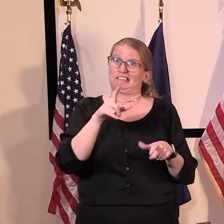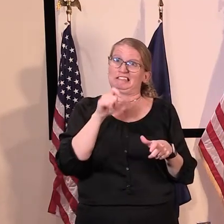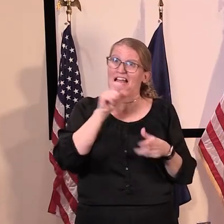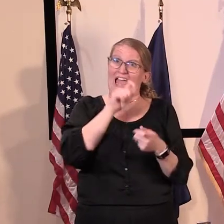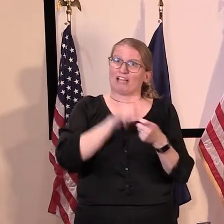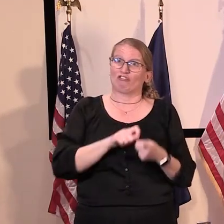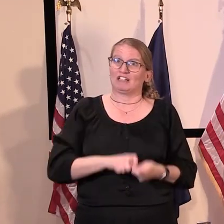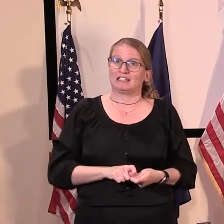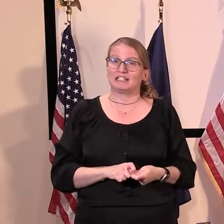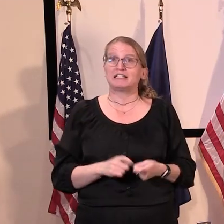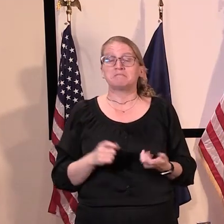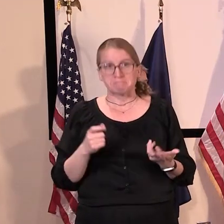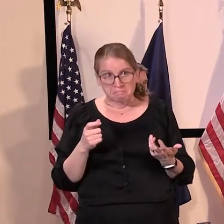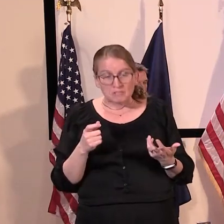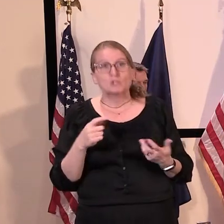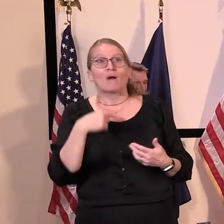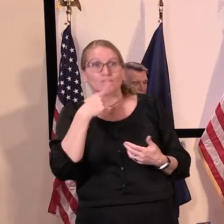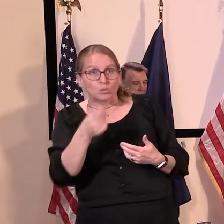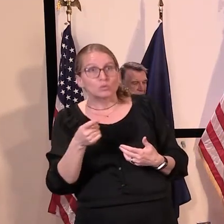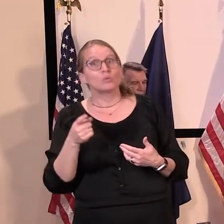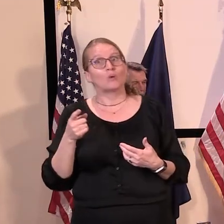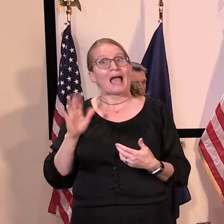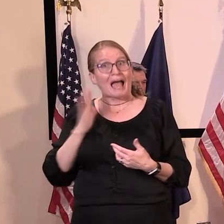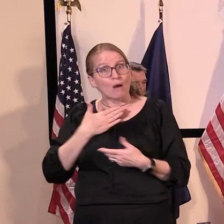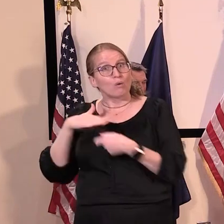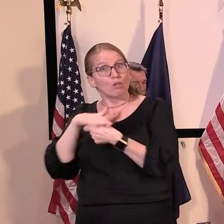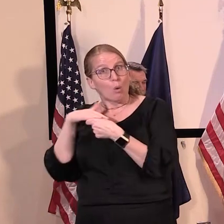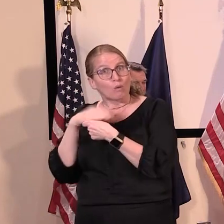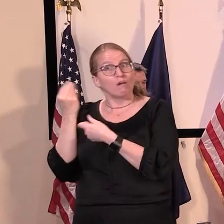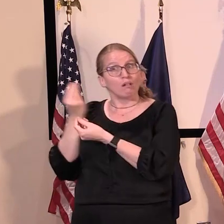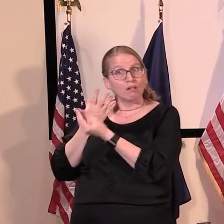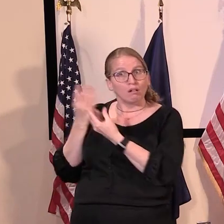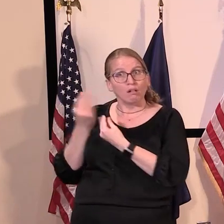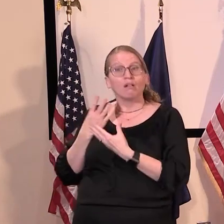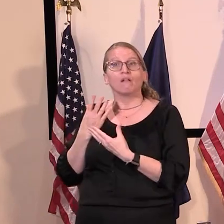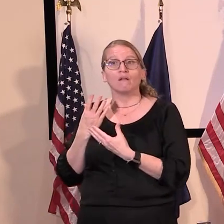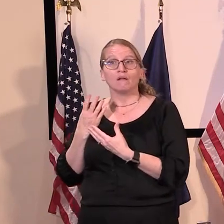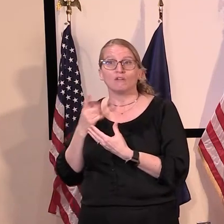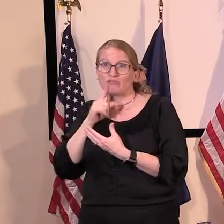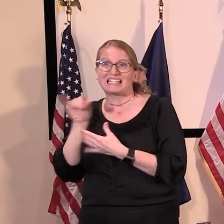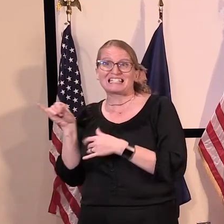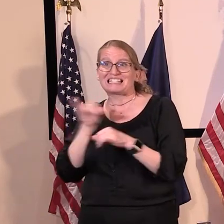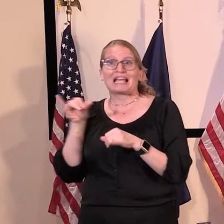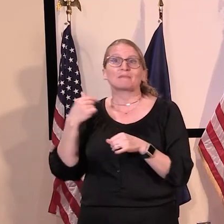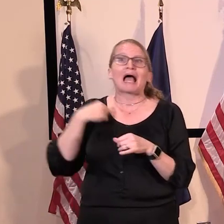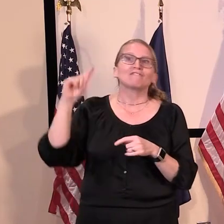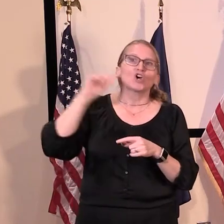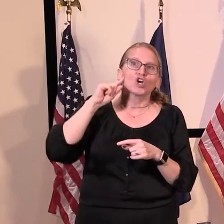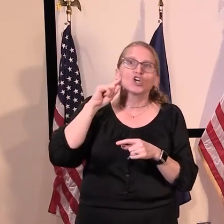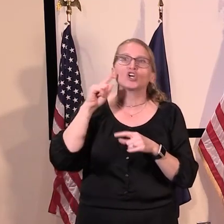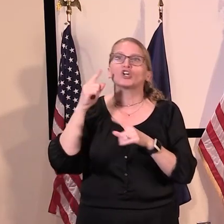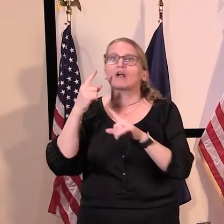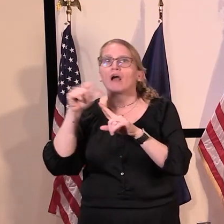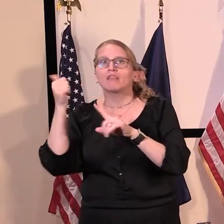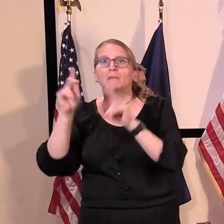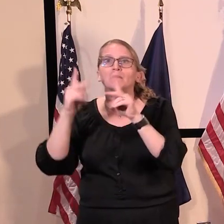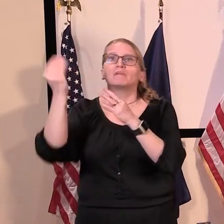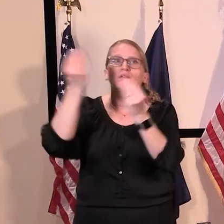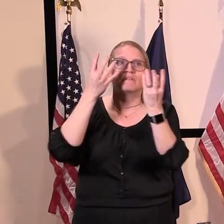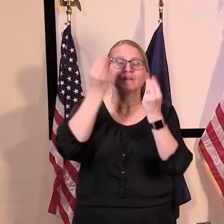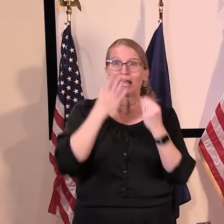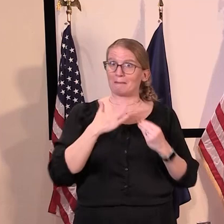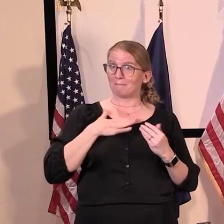received, um, which confirms some of the guidance that I've been hearing from many other places and that my reading has led to as well.